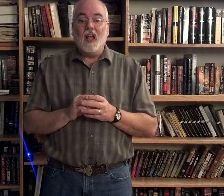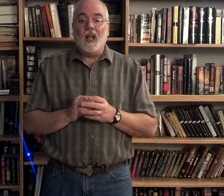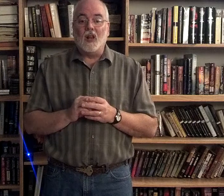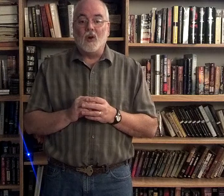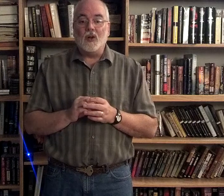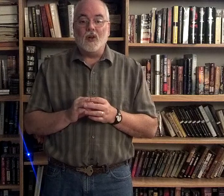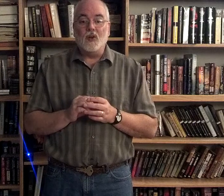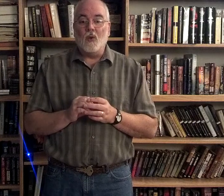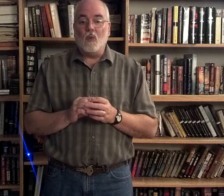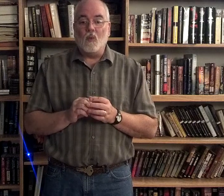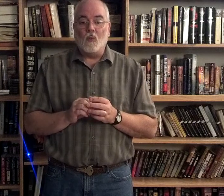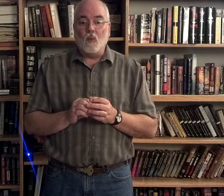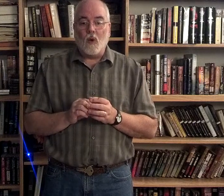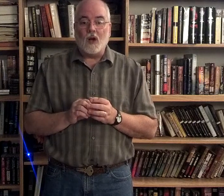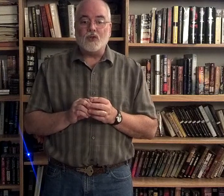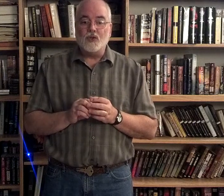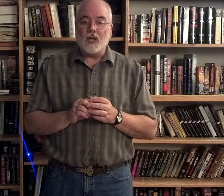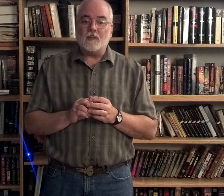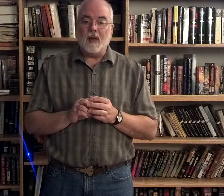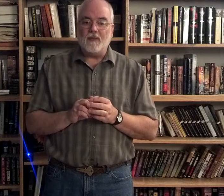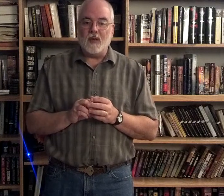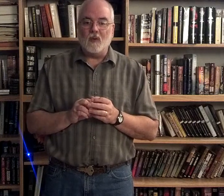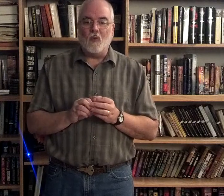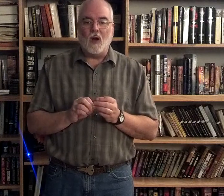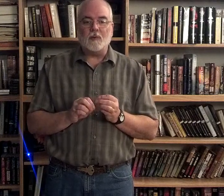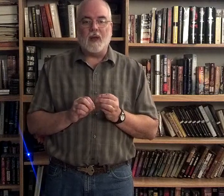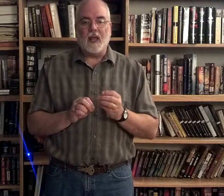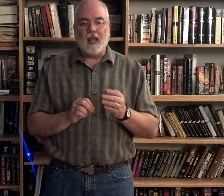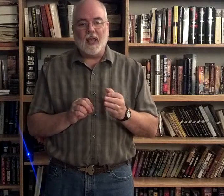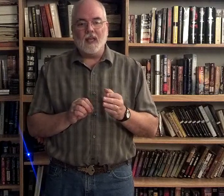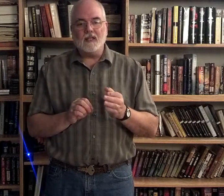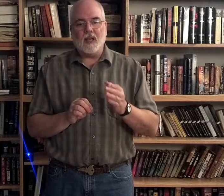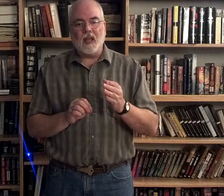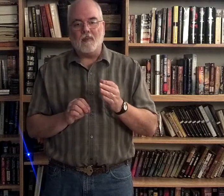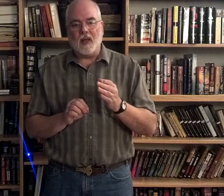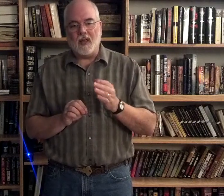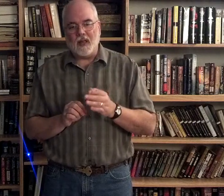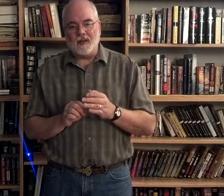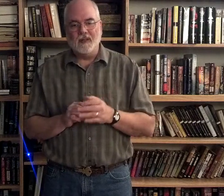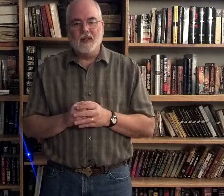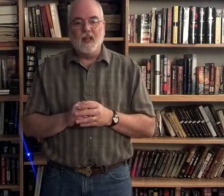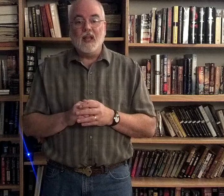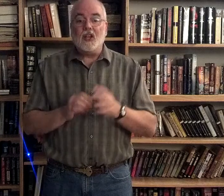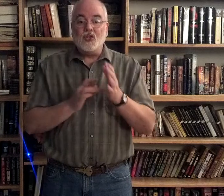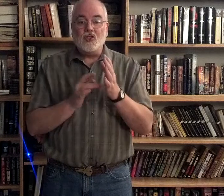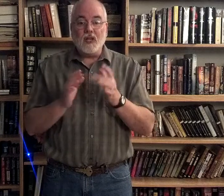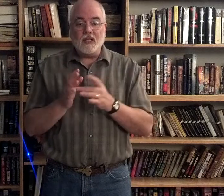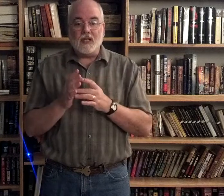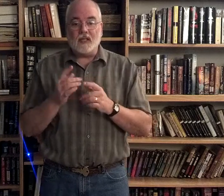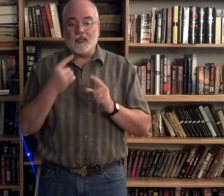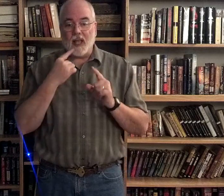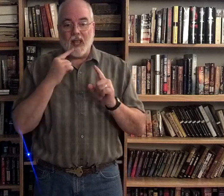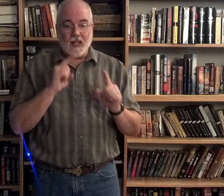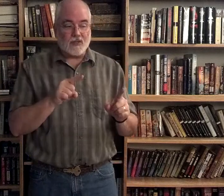uh, Lord, don't wash just my feet, wash my hands and my head. Jesus answered,